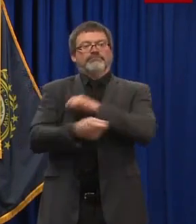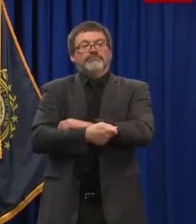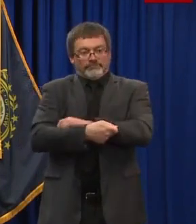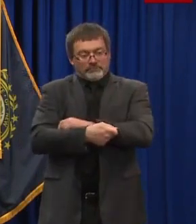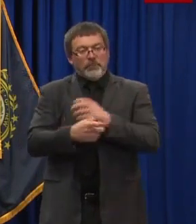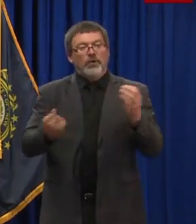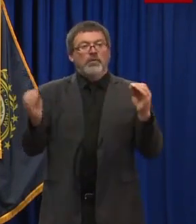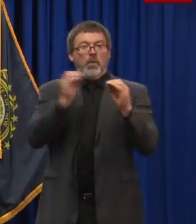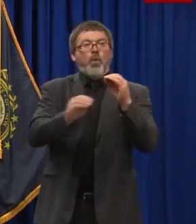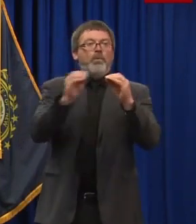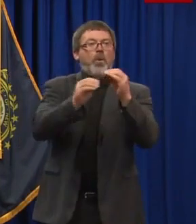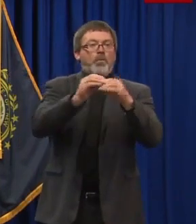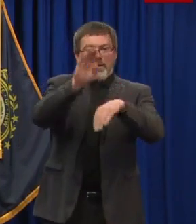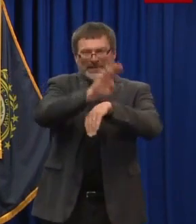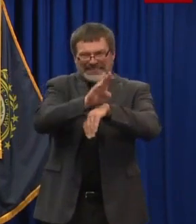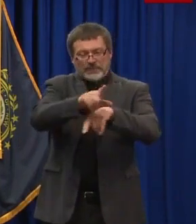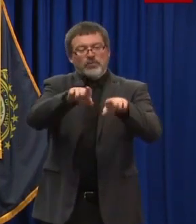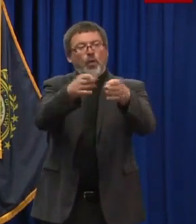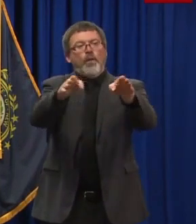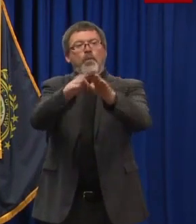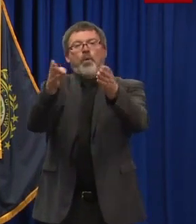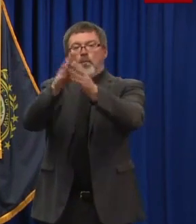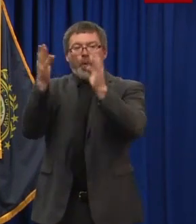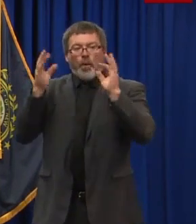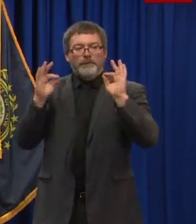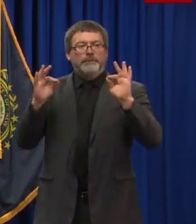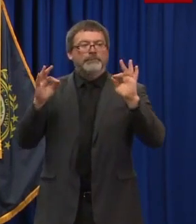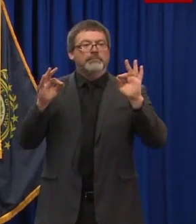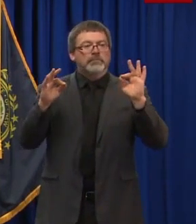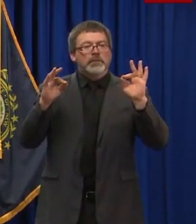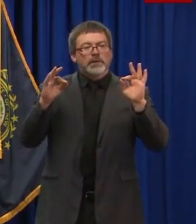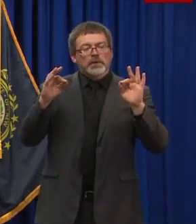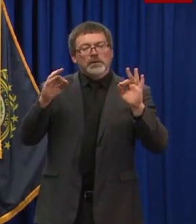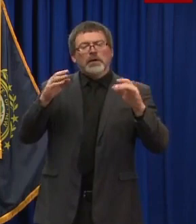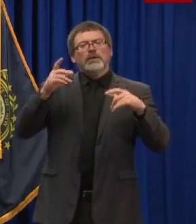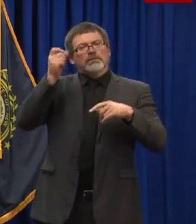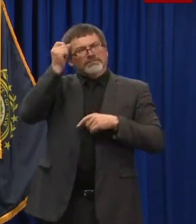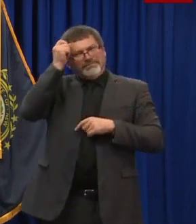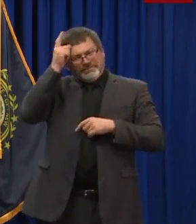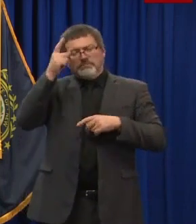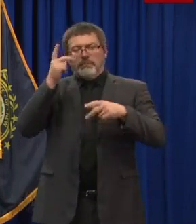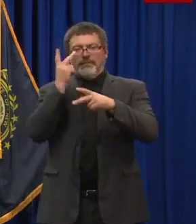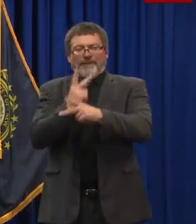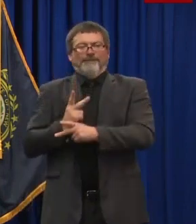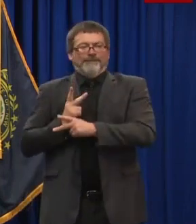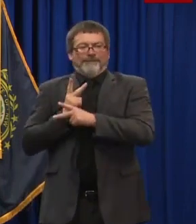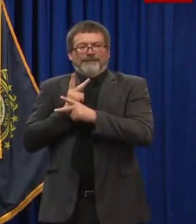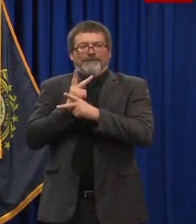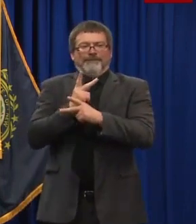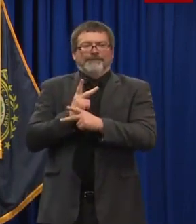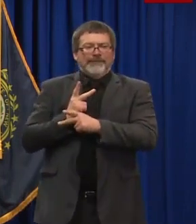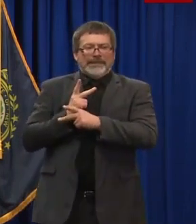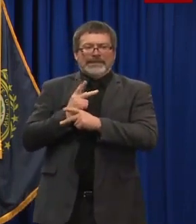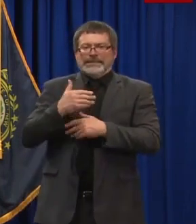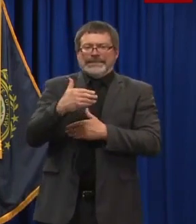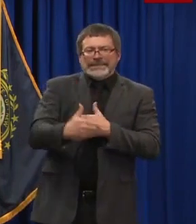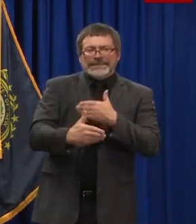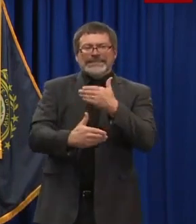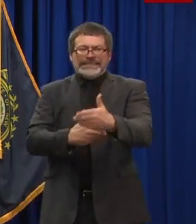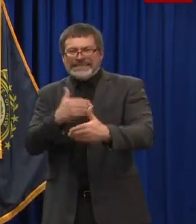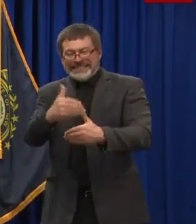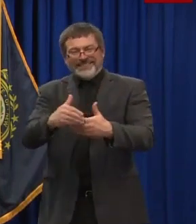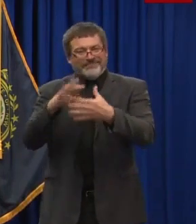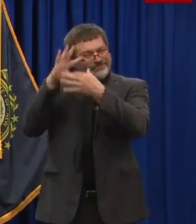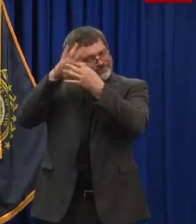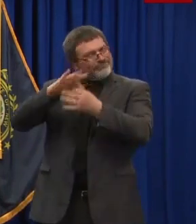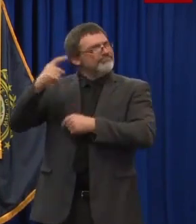flexing things open in a smart, stepwise, responsible manner. Always making sure that public health and the safety of individuals is